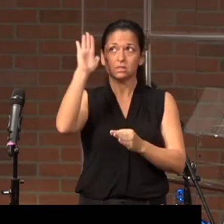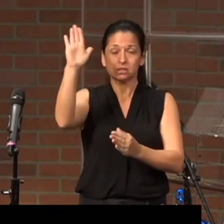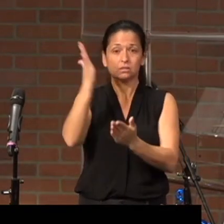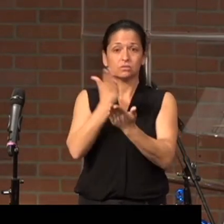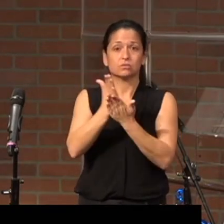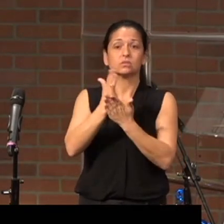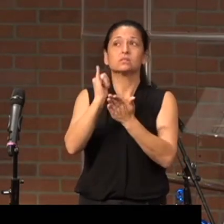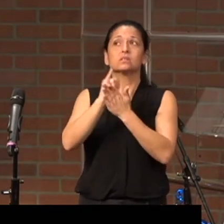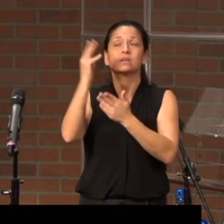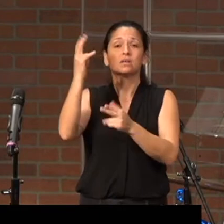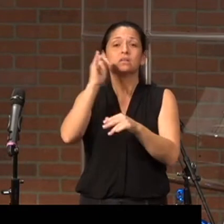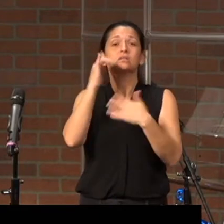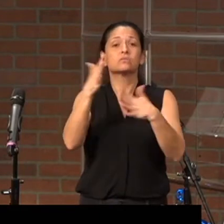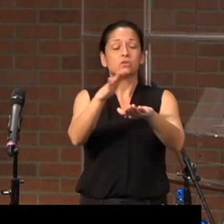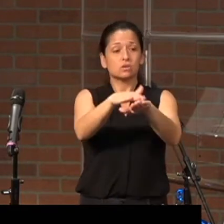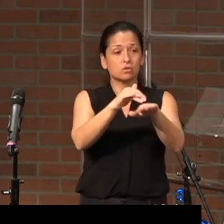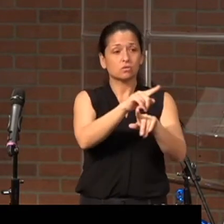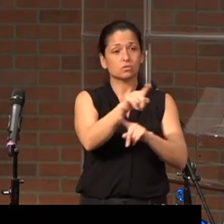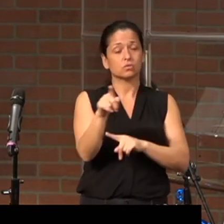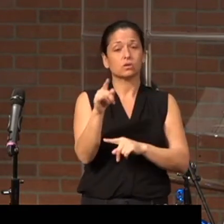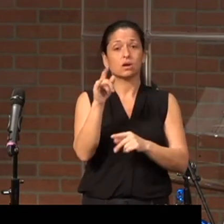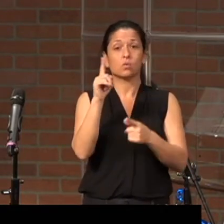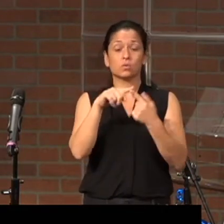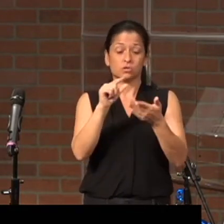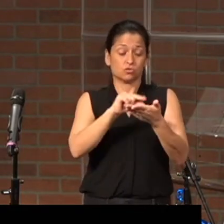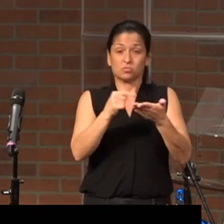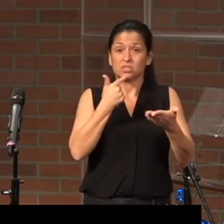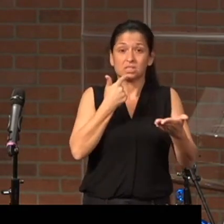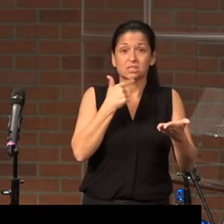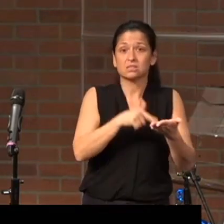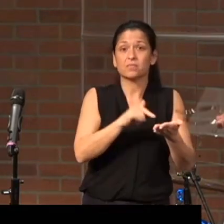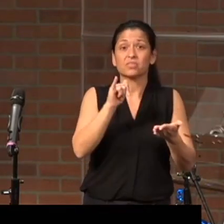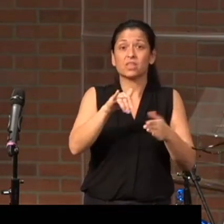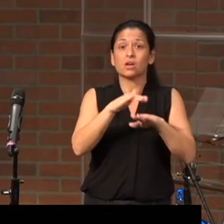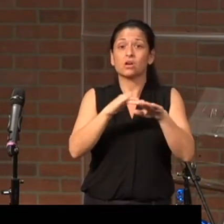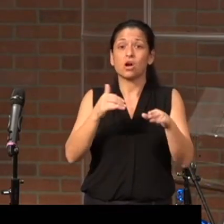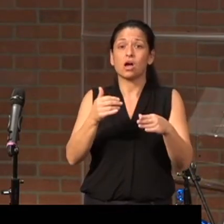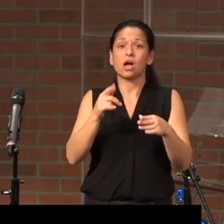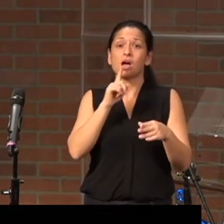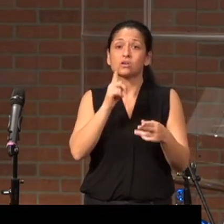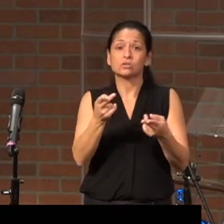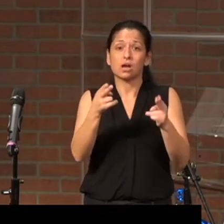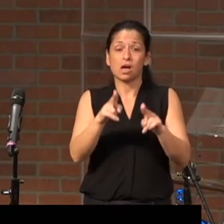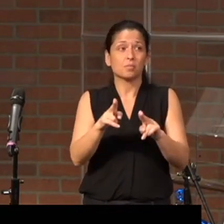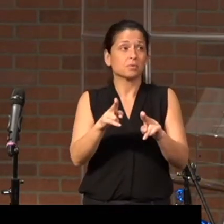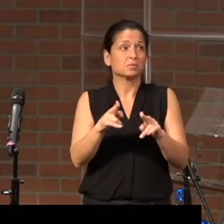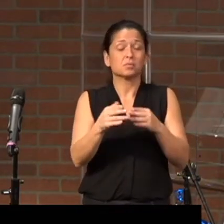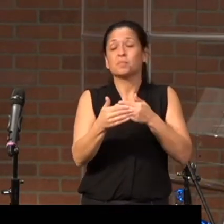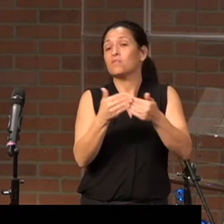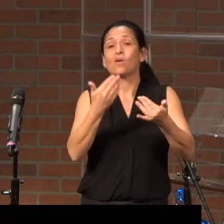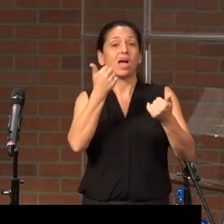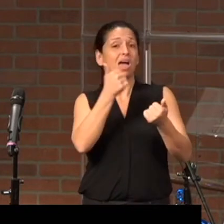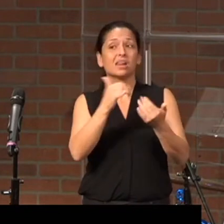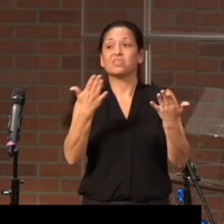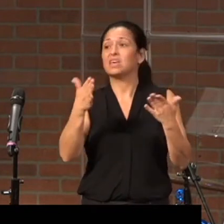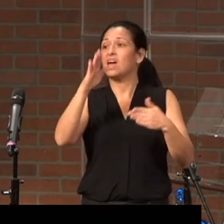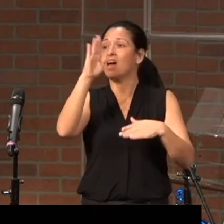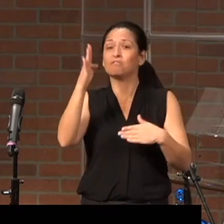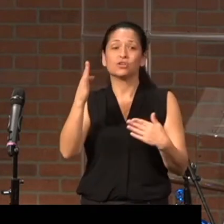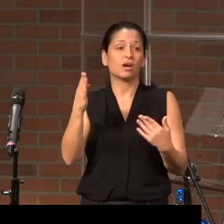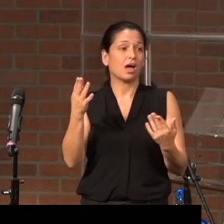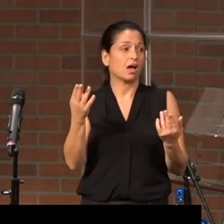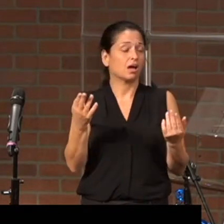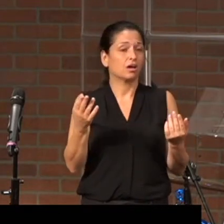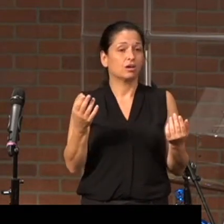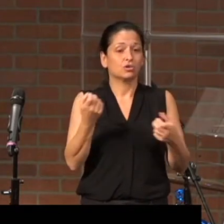he has called you. And what scripture says is that call actually took place before anything was even in existence. But that